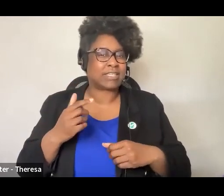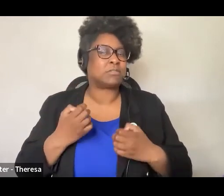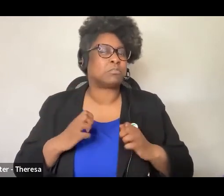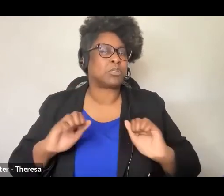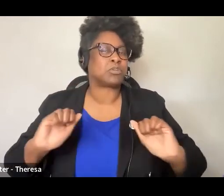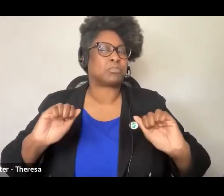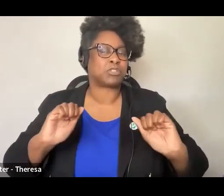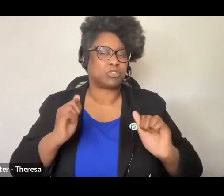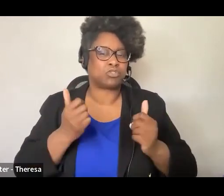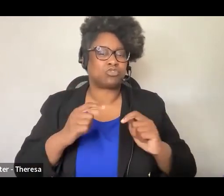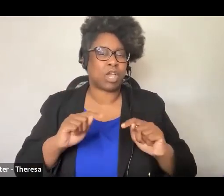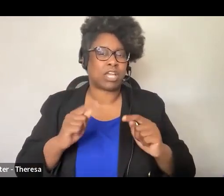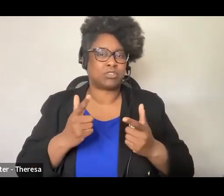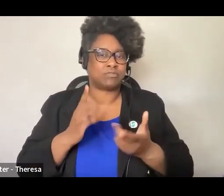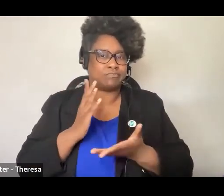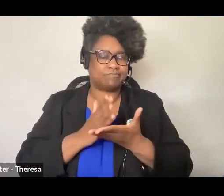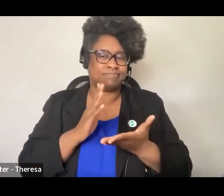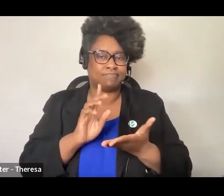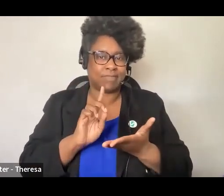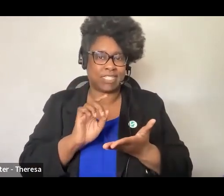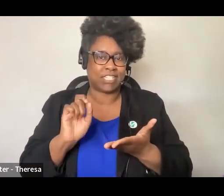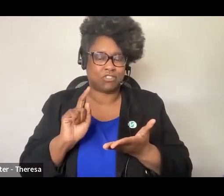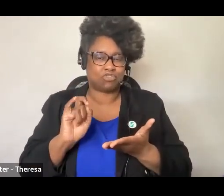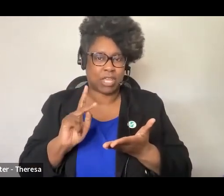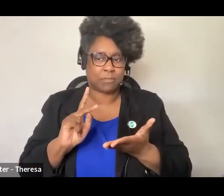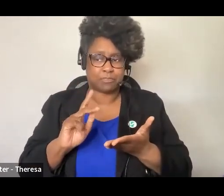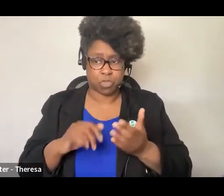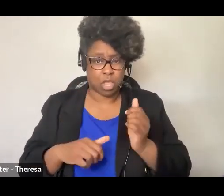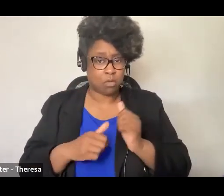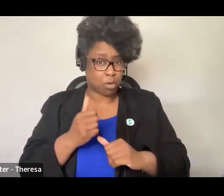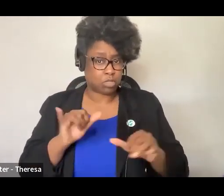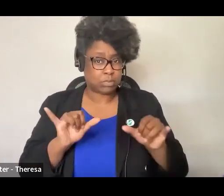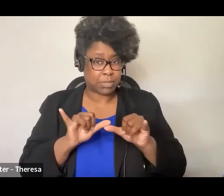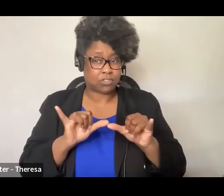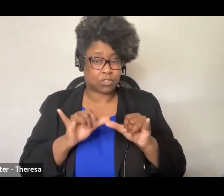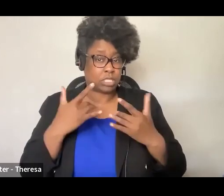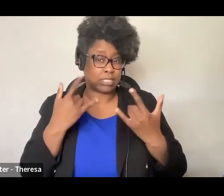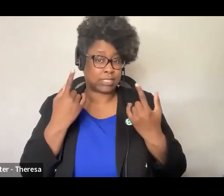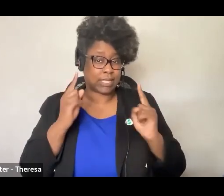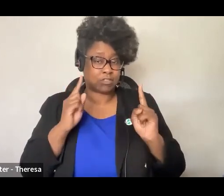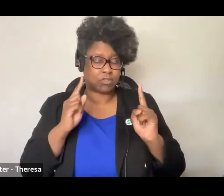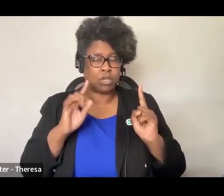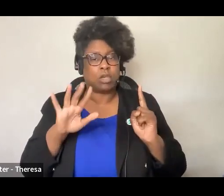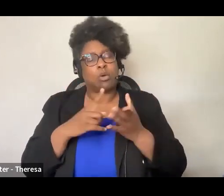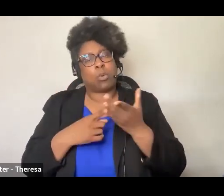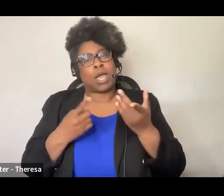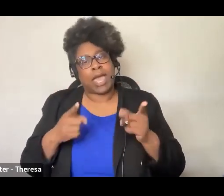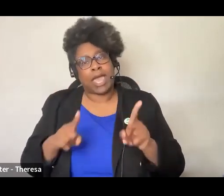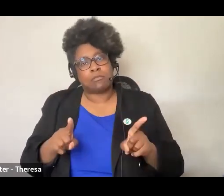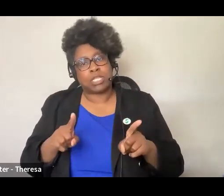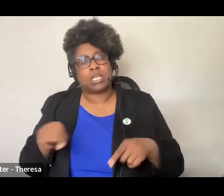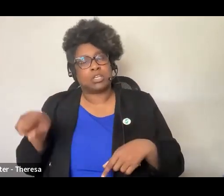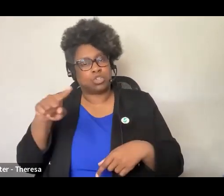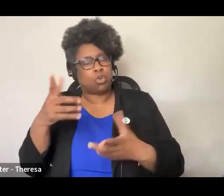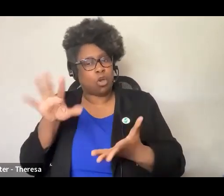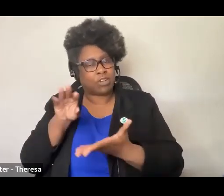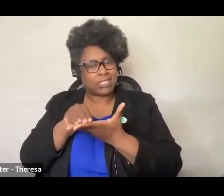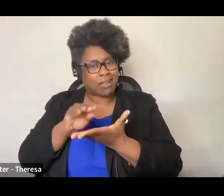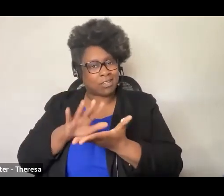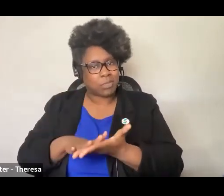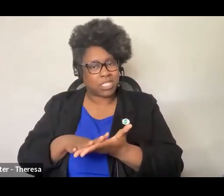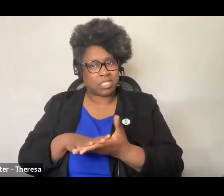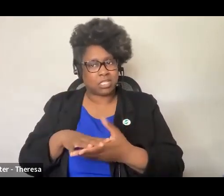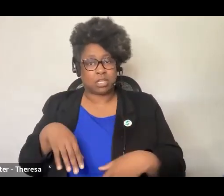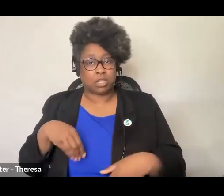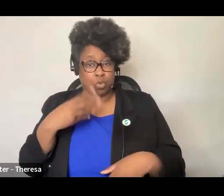and it was by most metrics hugely successful but what happened and what happened as you all have documented is that